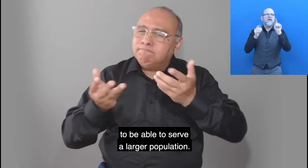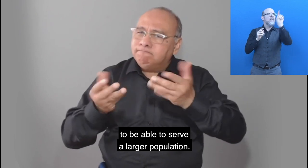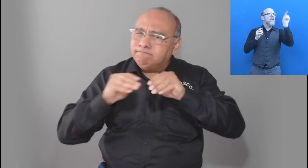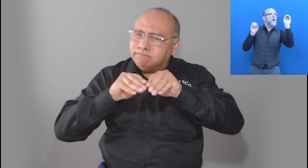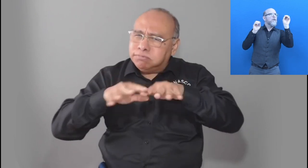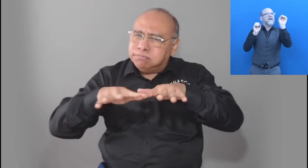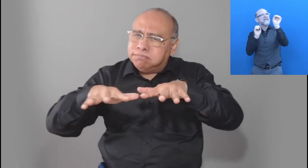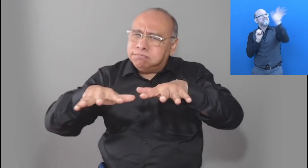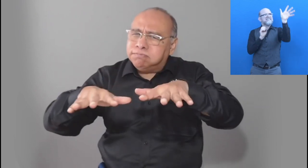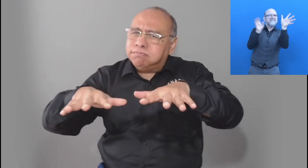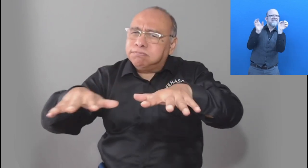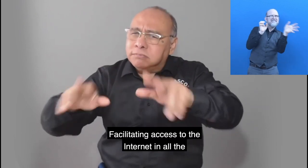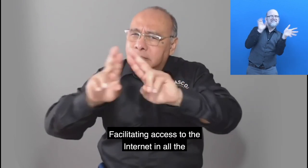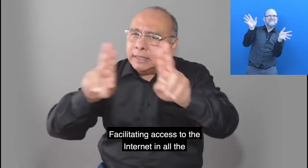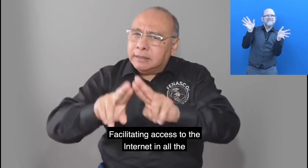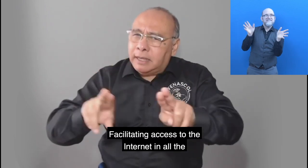population.